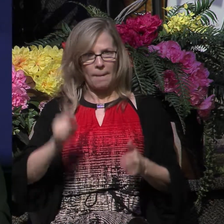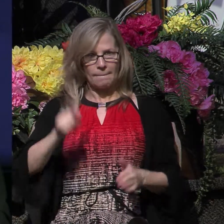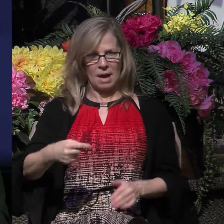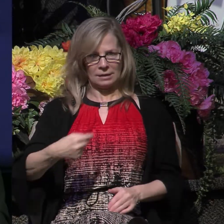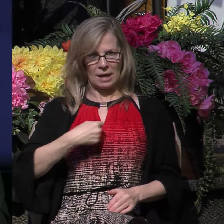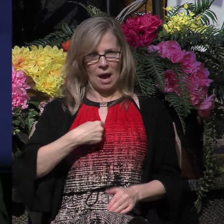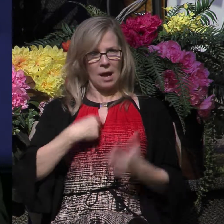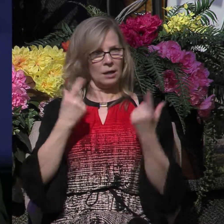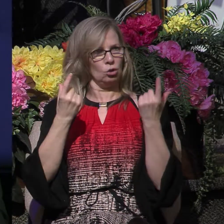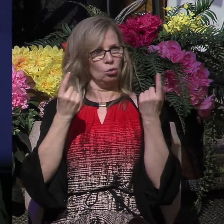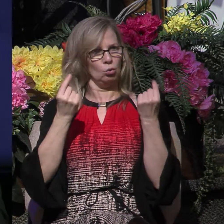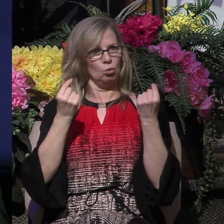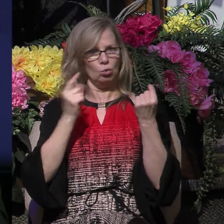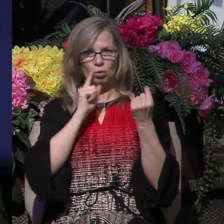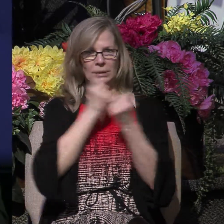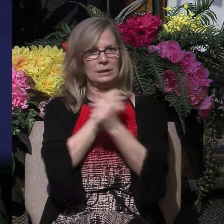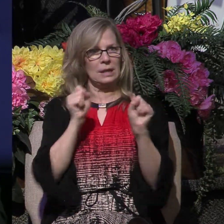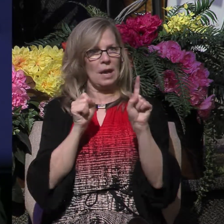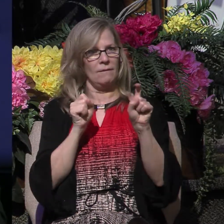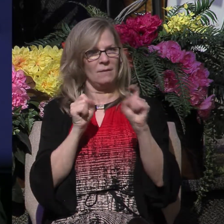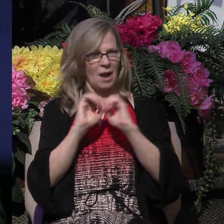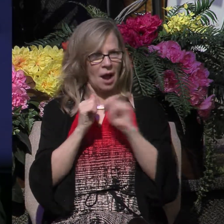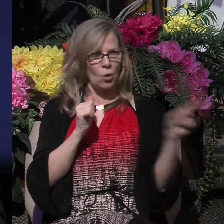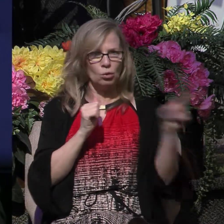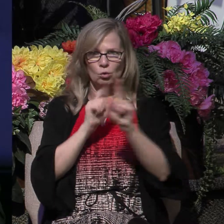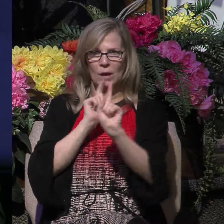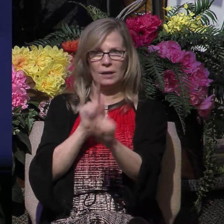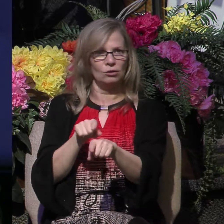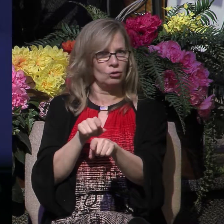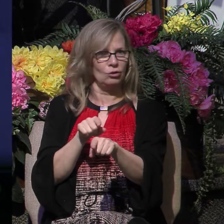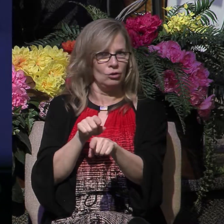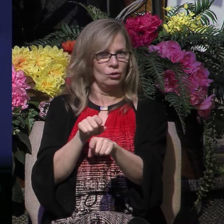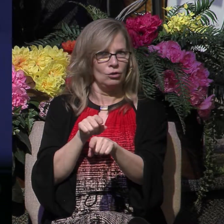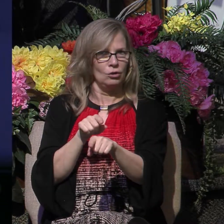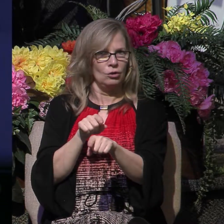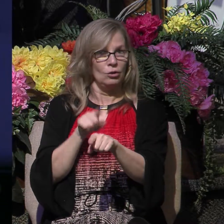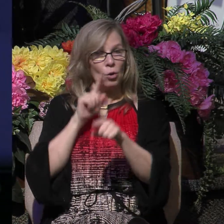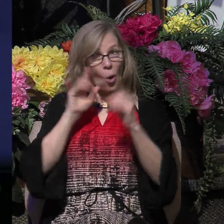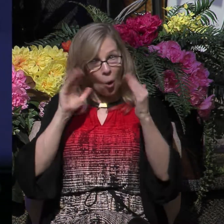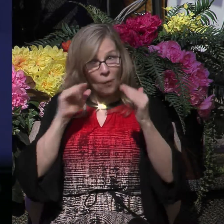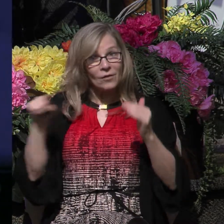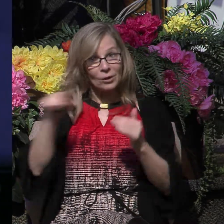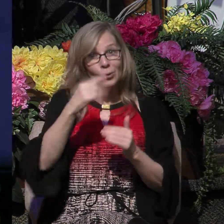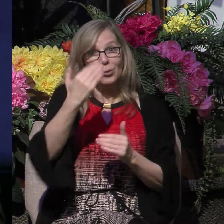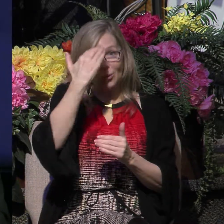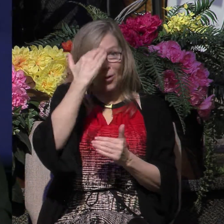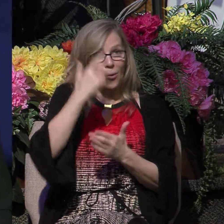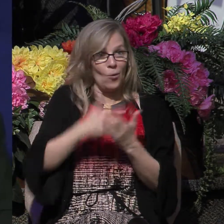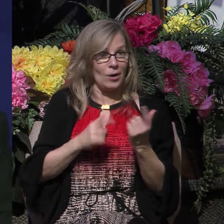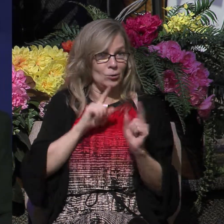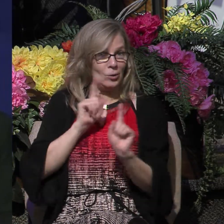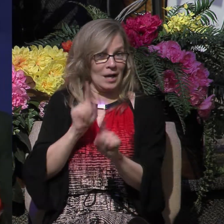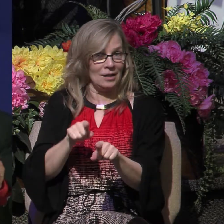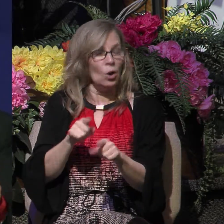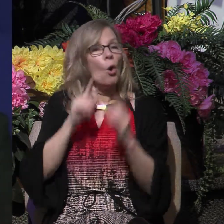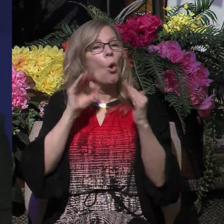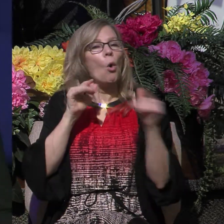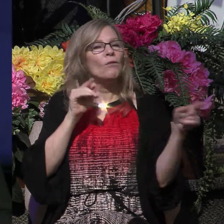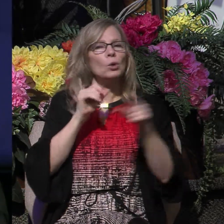do to be saved? I hope you would know what to say. I hope you wouldn't say, that's a great question.